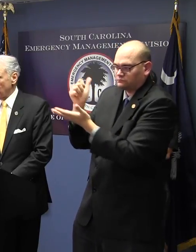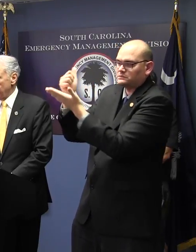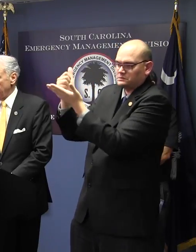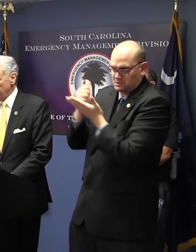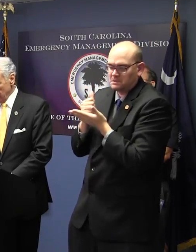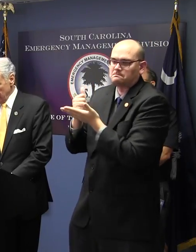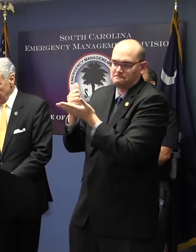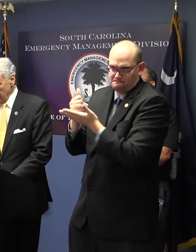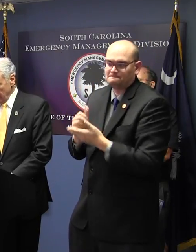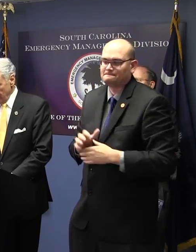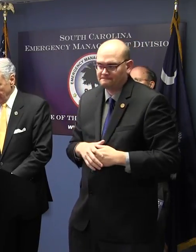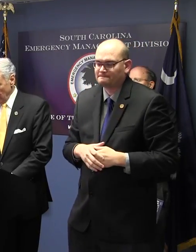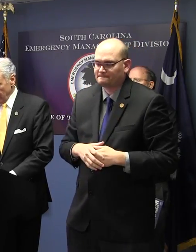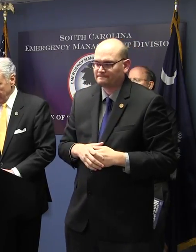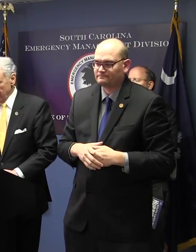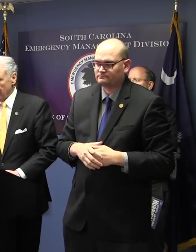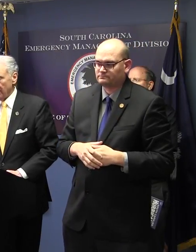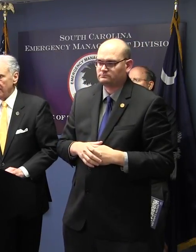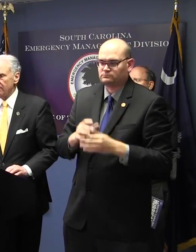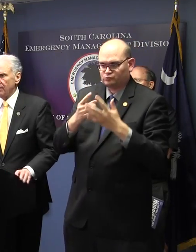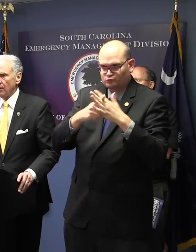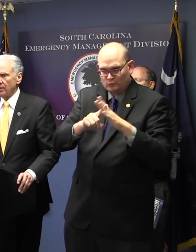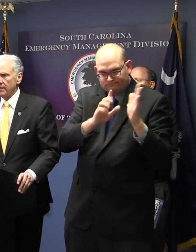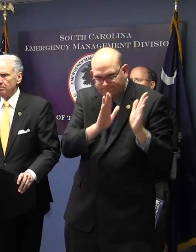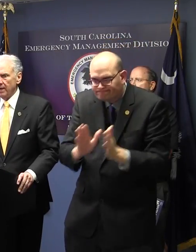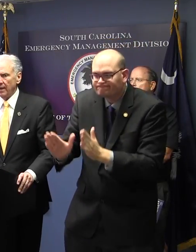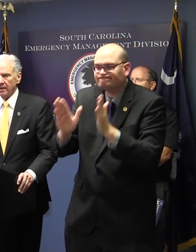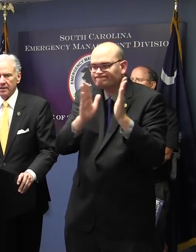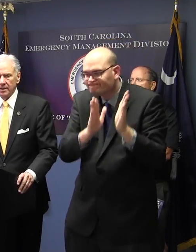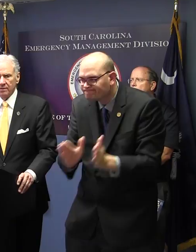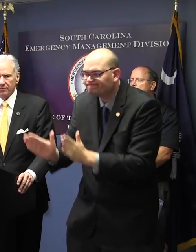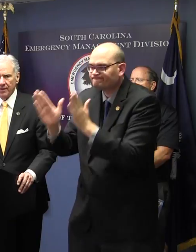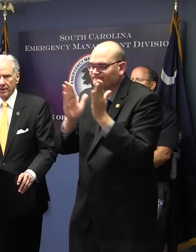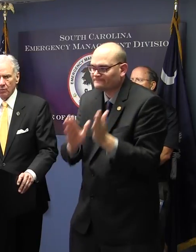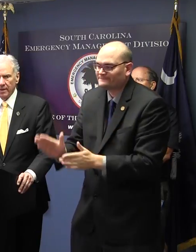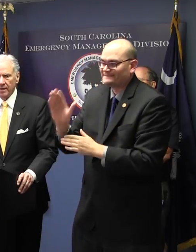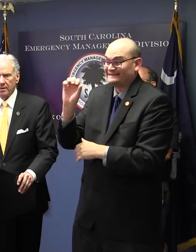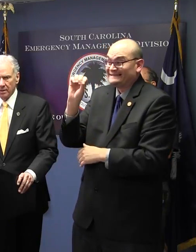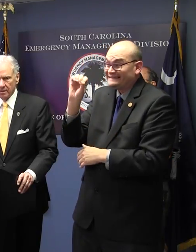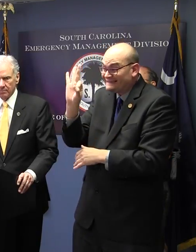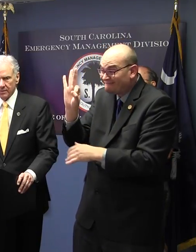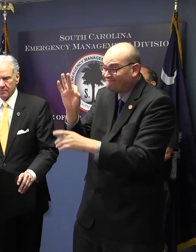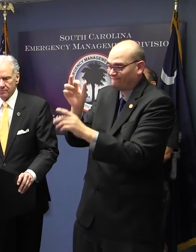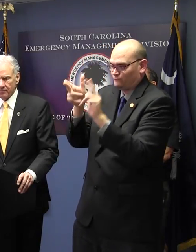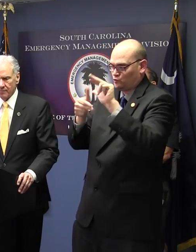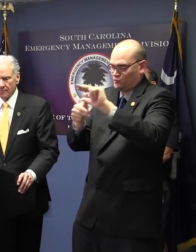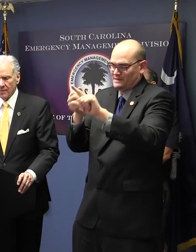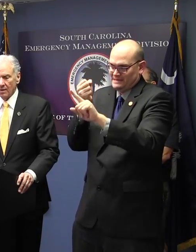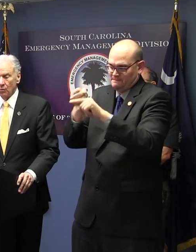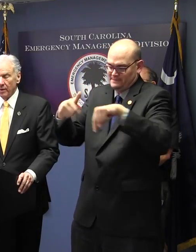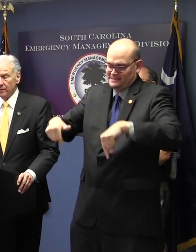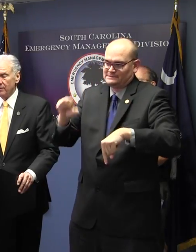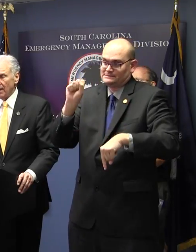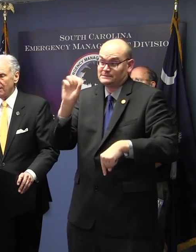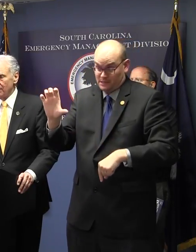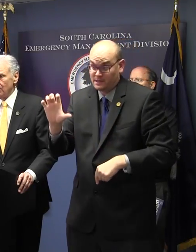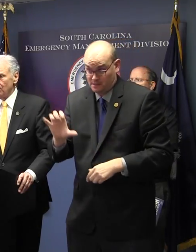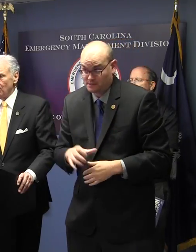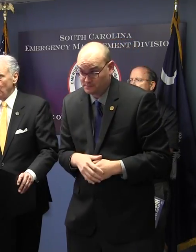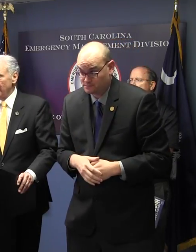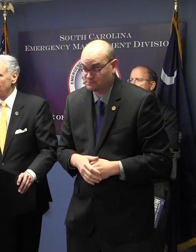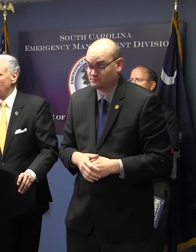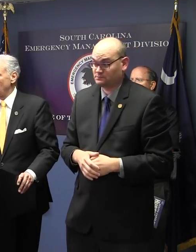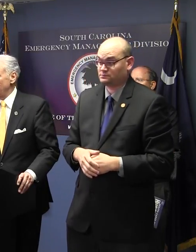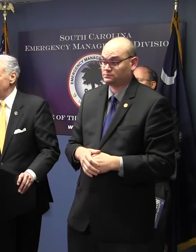to prepare for the landfall impact if and when it comes. We do not